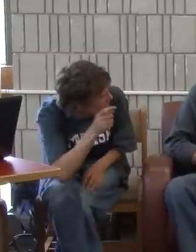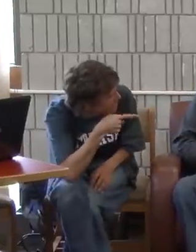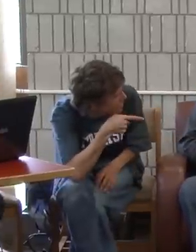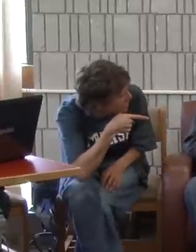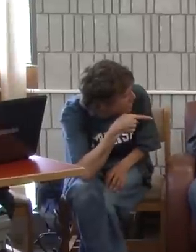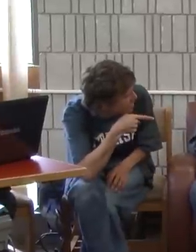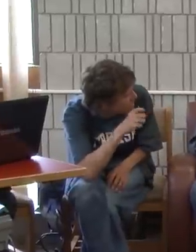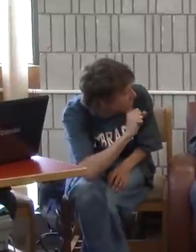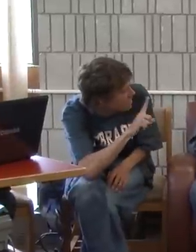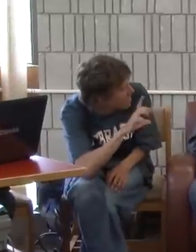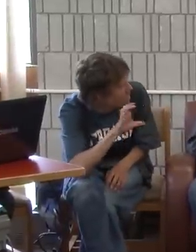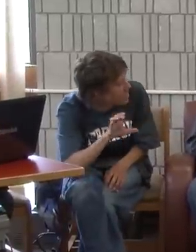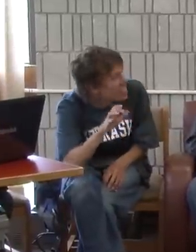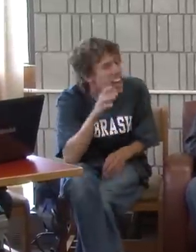You mean like at Gallaudet?